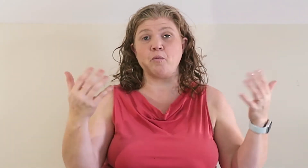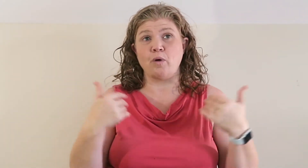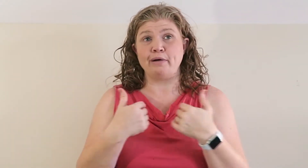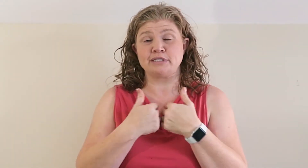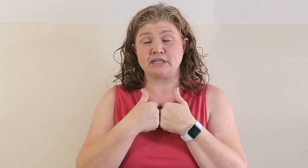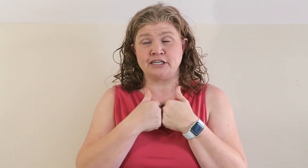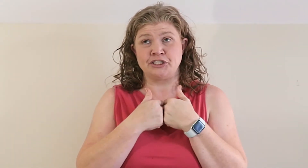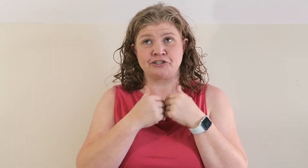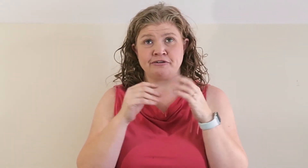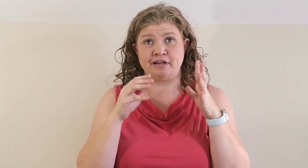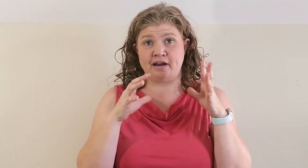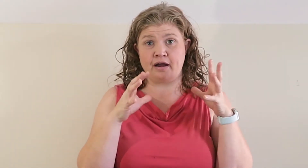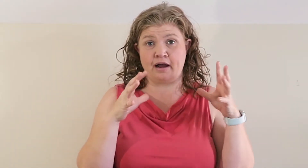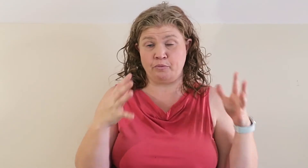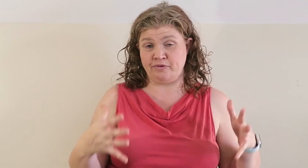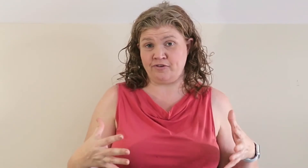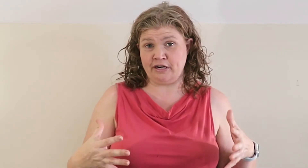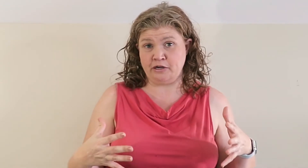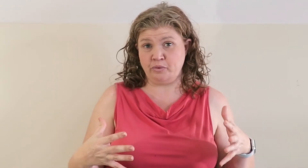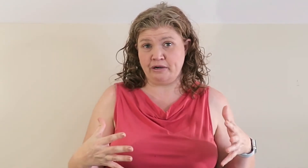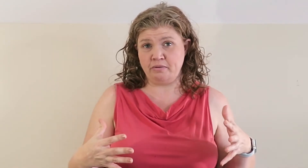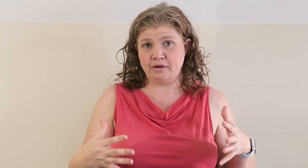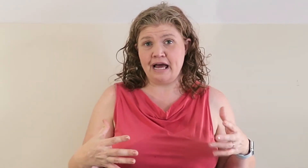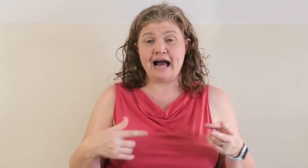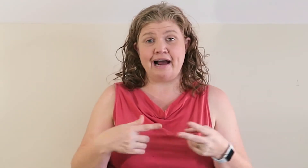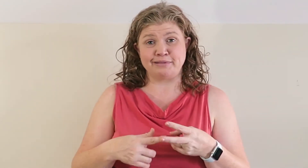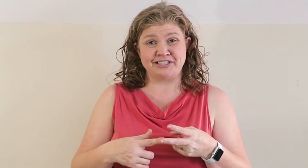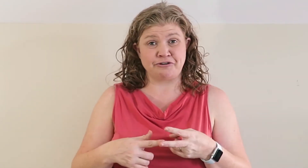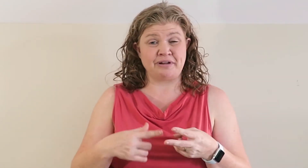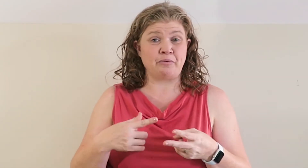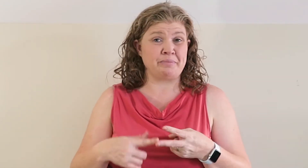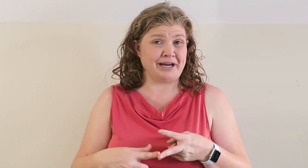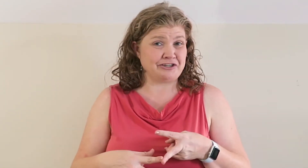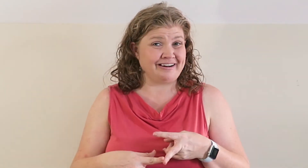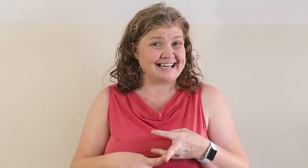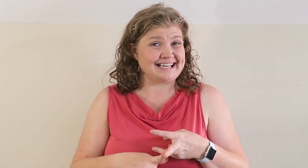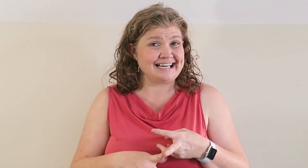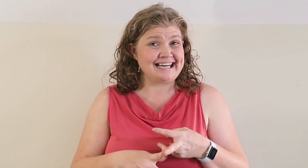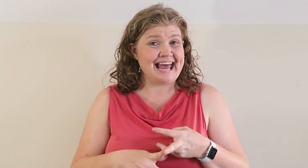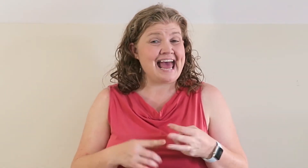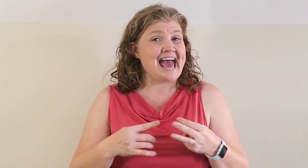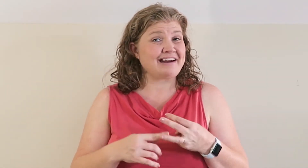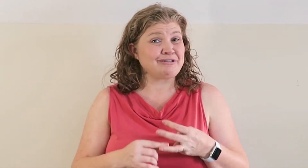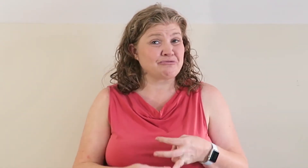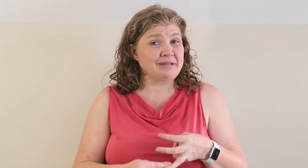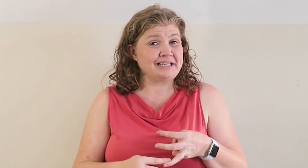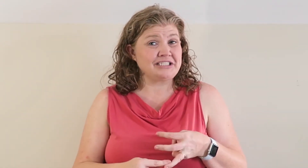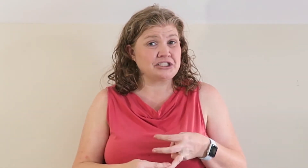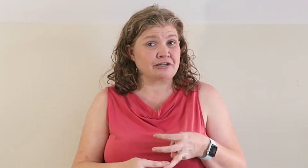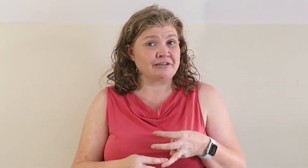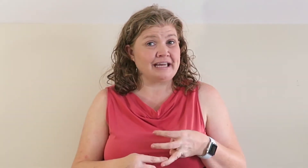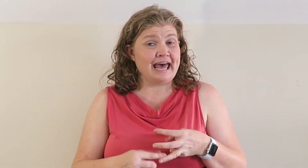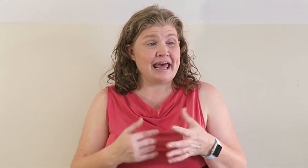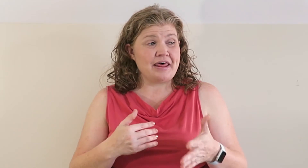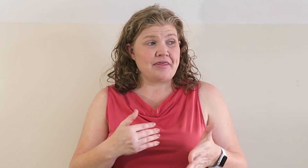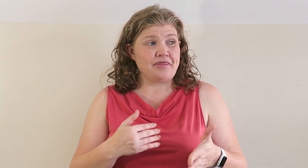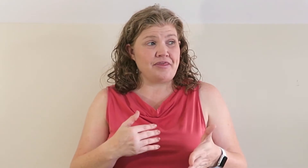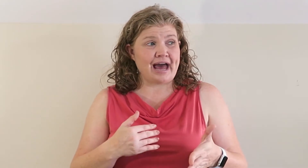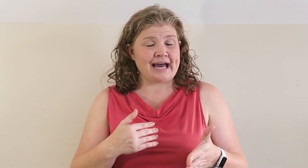was concerned that I wouldn't fit it in well. I was concerned that I wouldn't make sure it got done and I was really concerned that